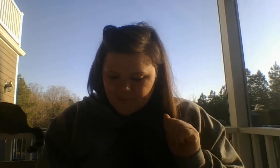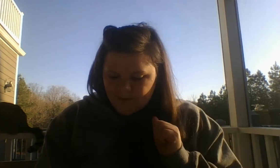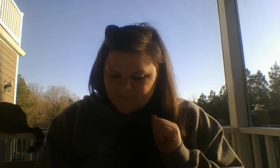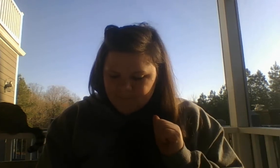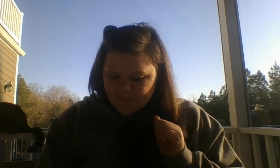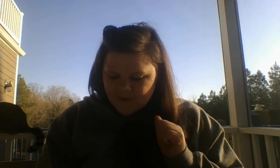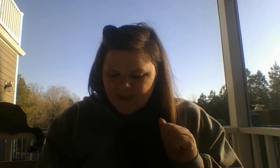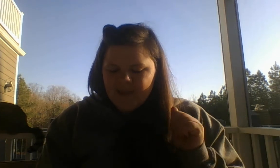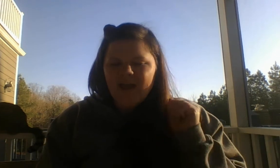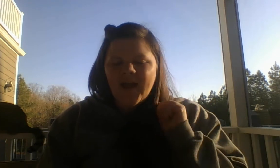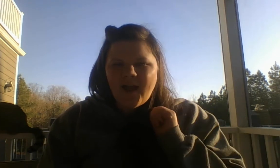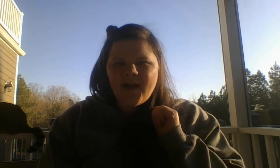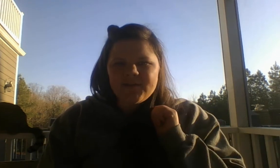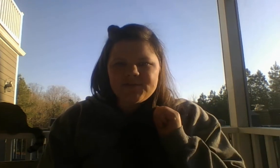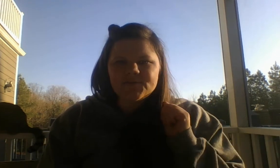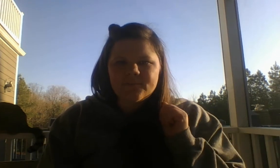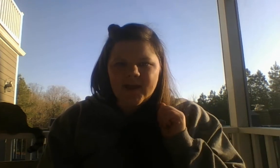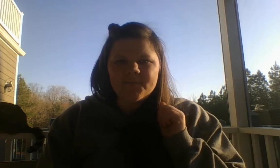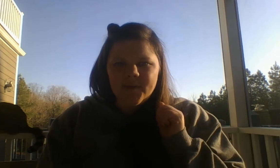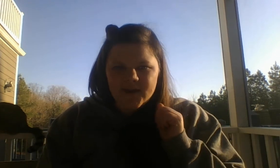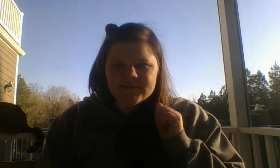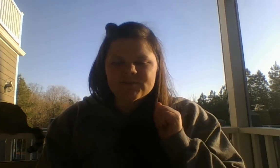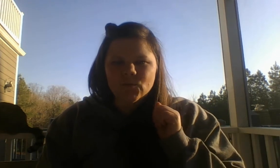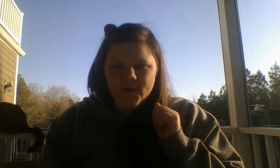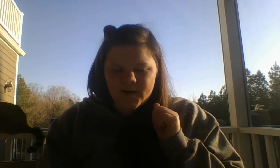Okay. I do my best work.